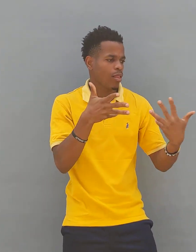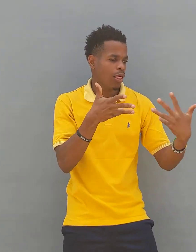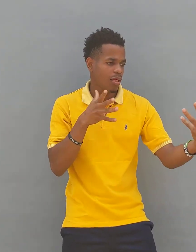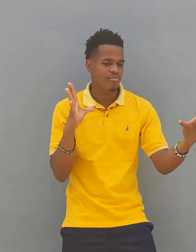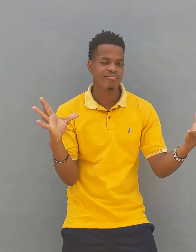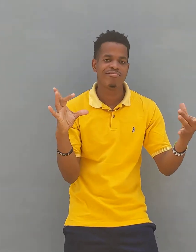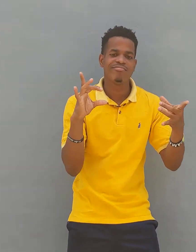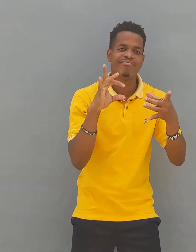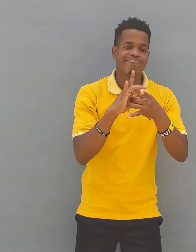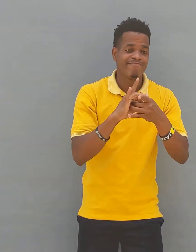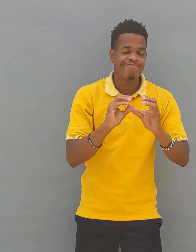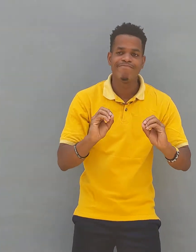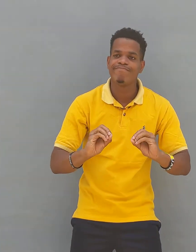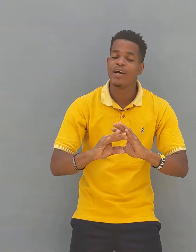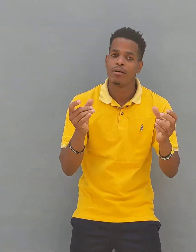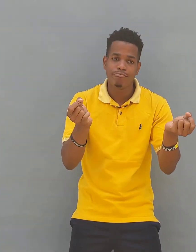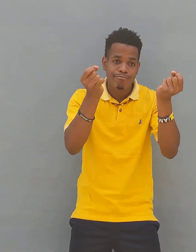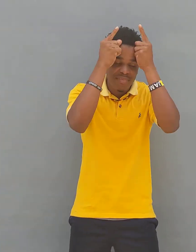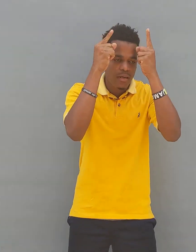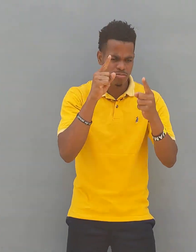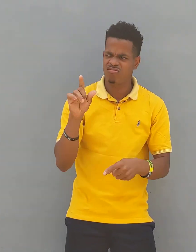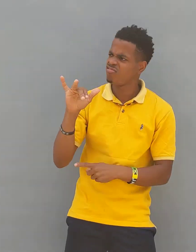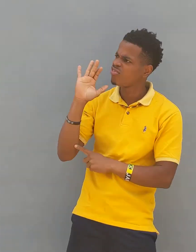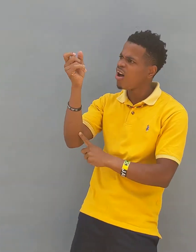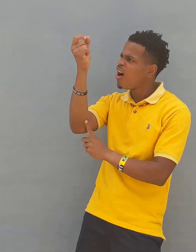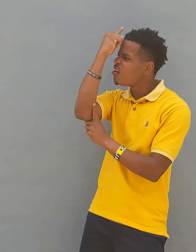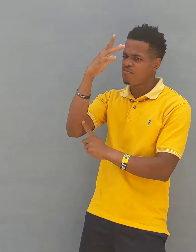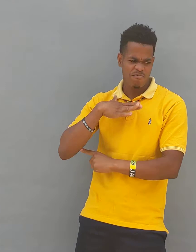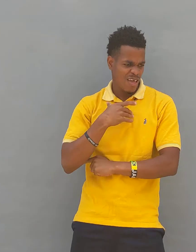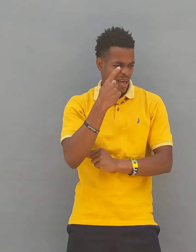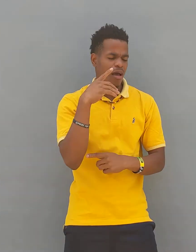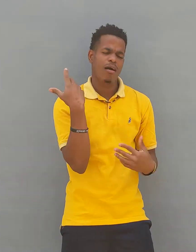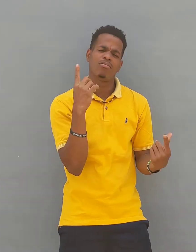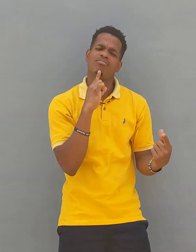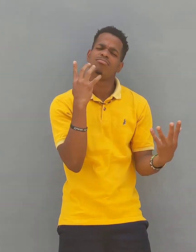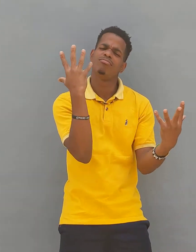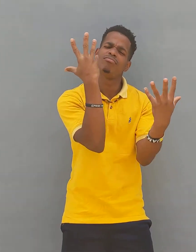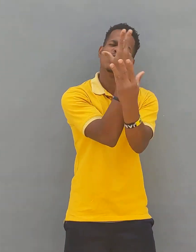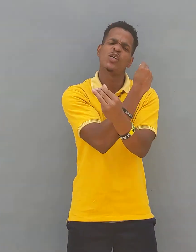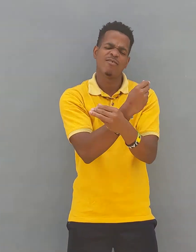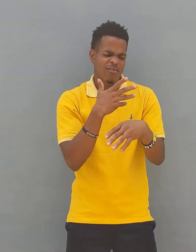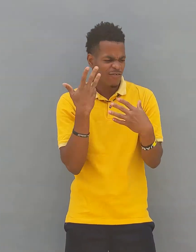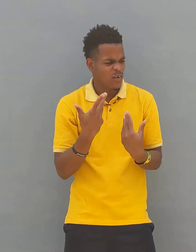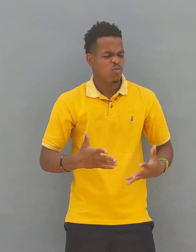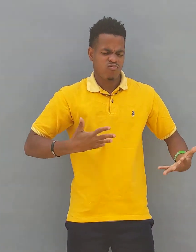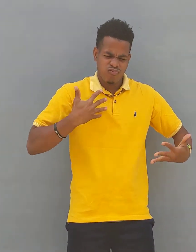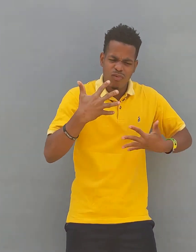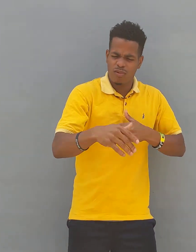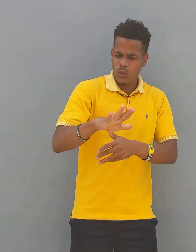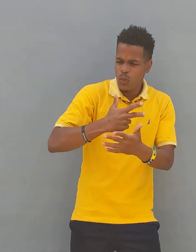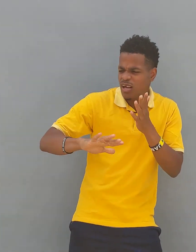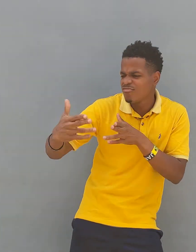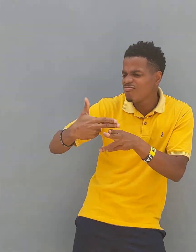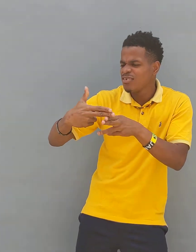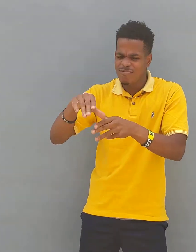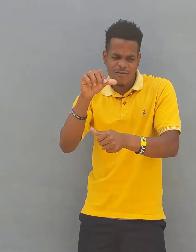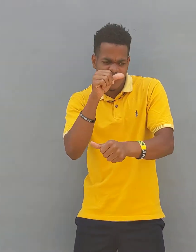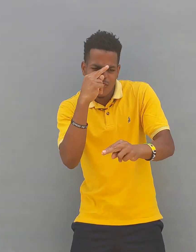learn their sign and just connect. My sign and their sign is different, and so we got to learn their names and just kind of connect and